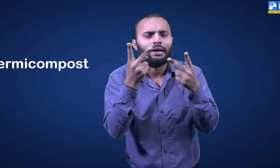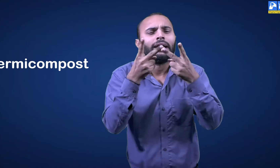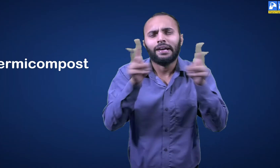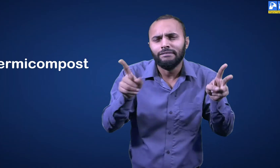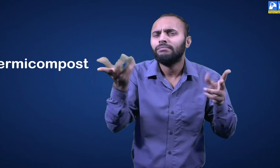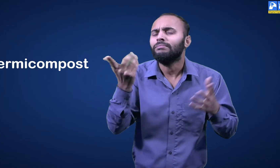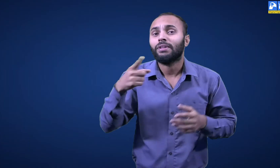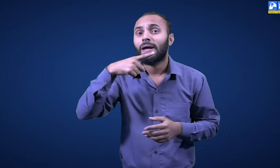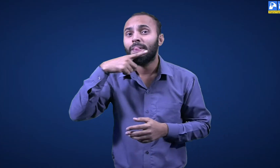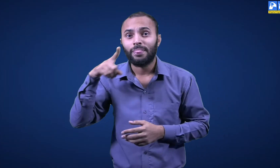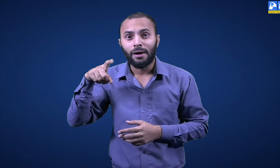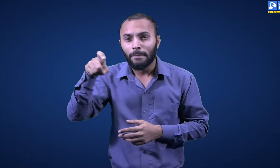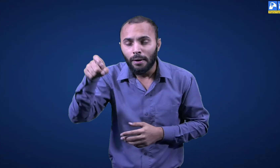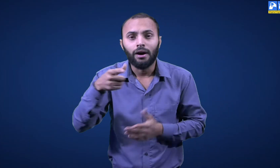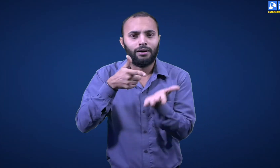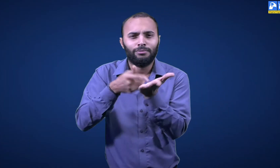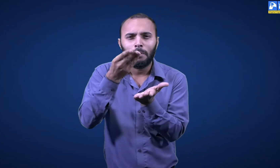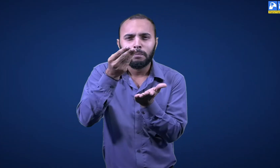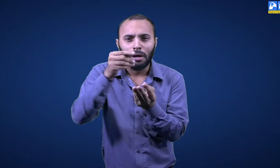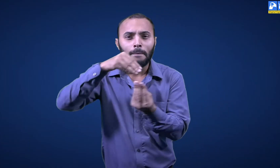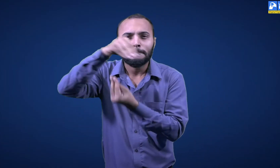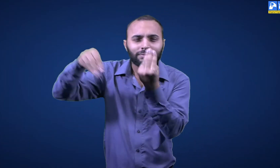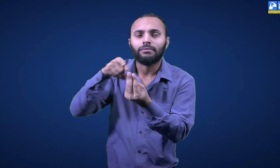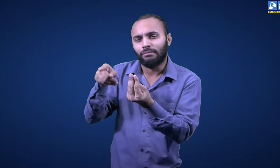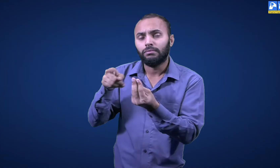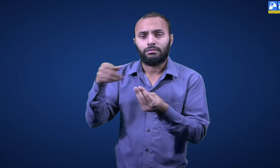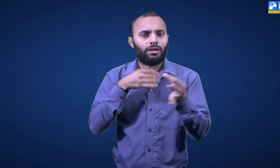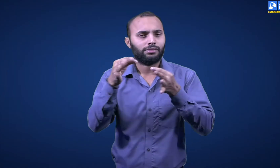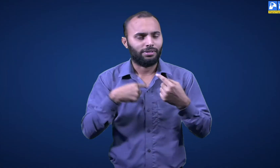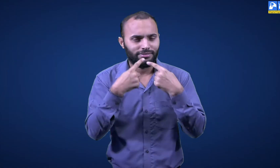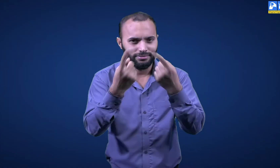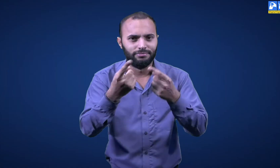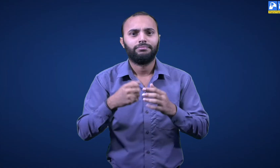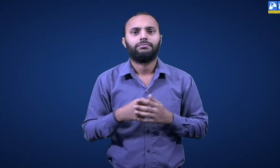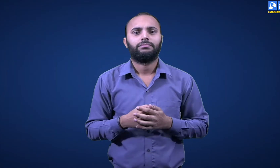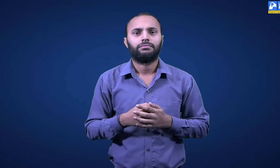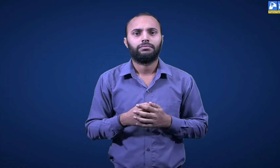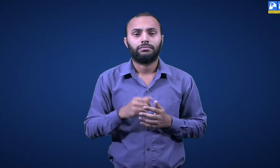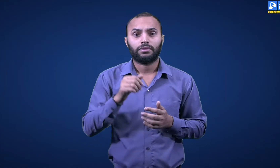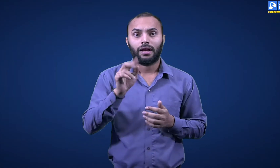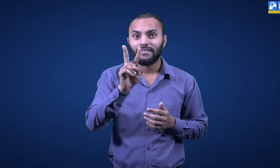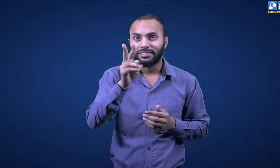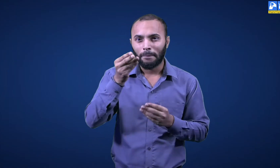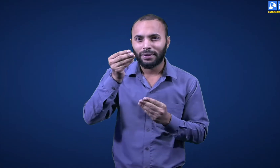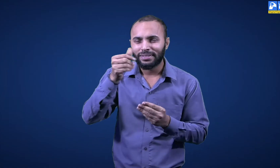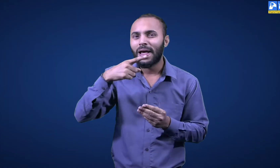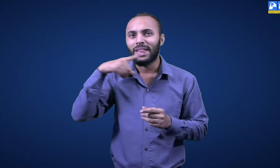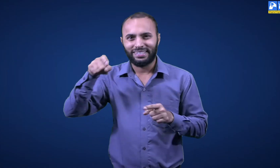The mixture of soil and decomposing components like food waste,